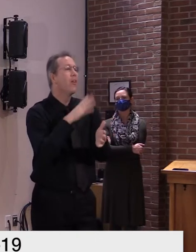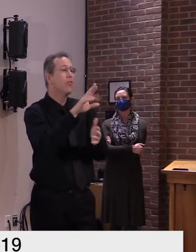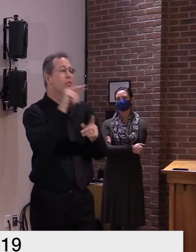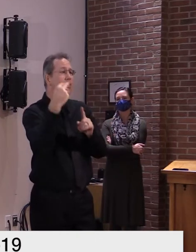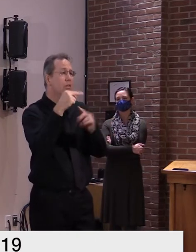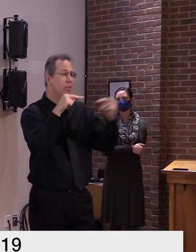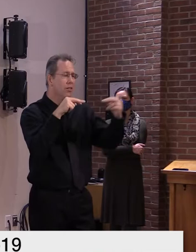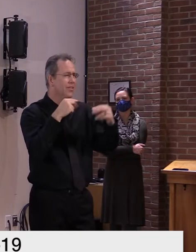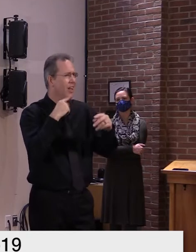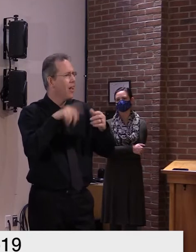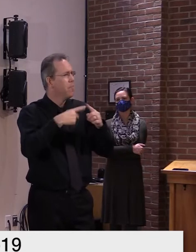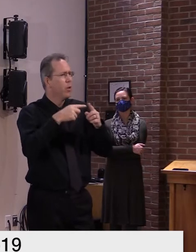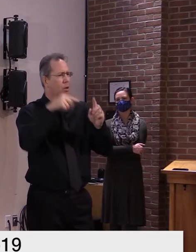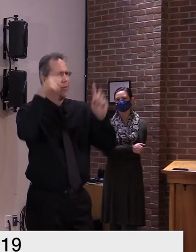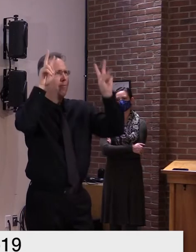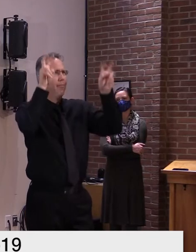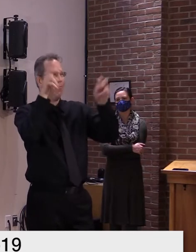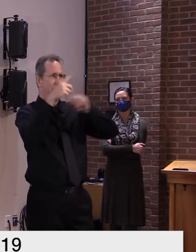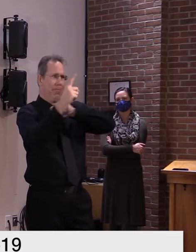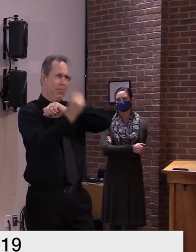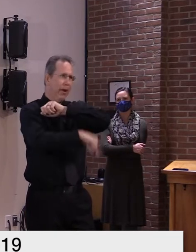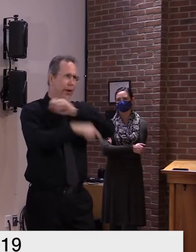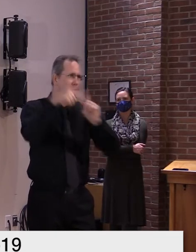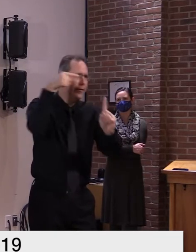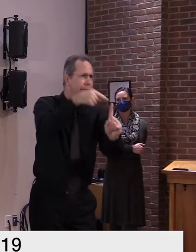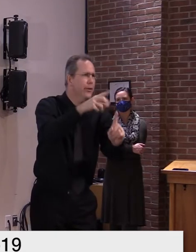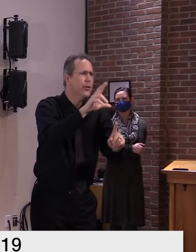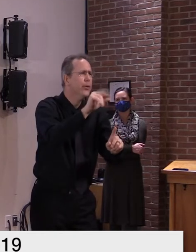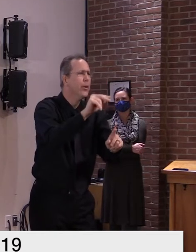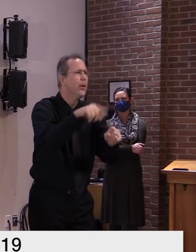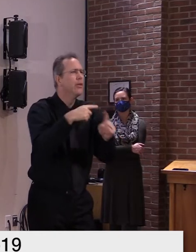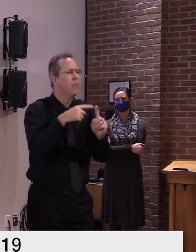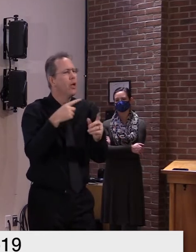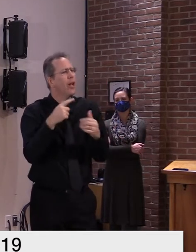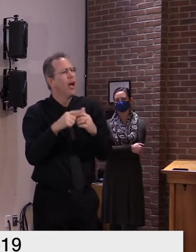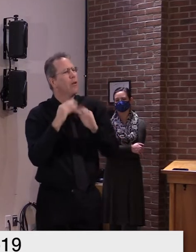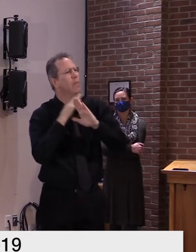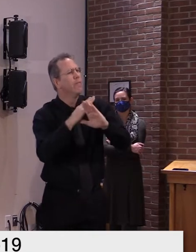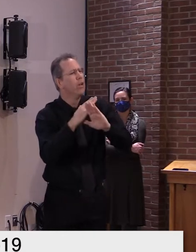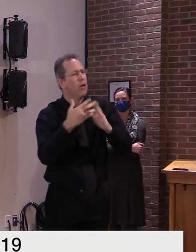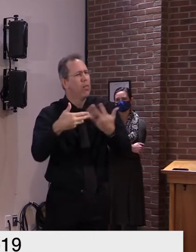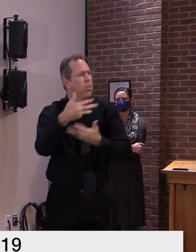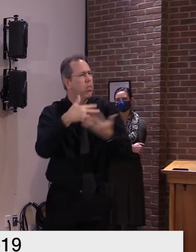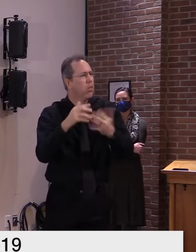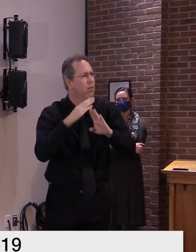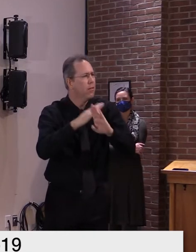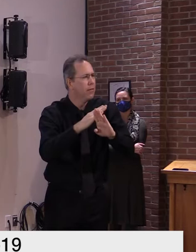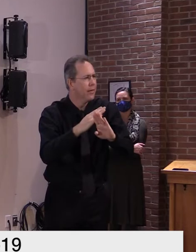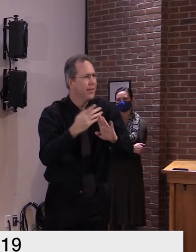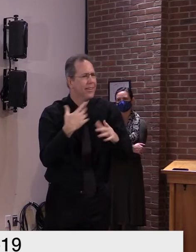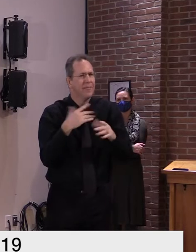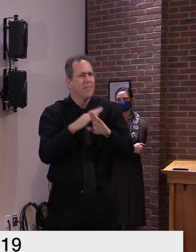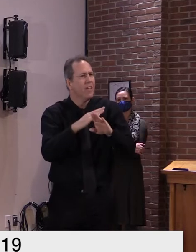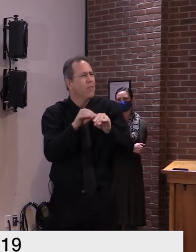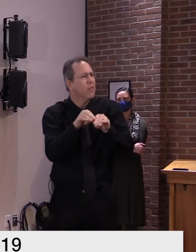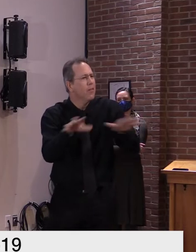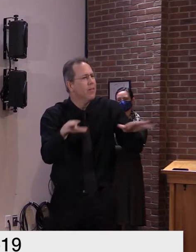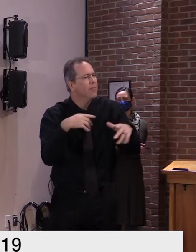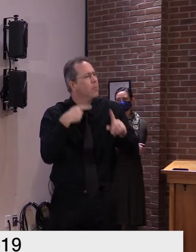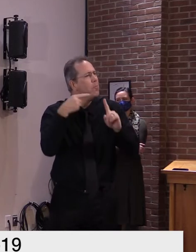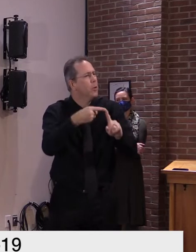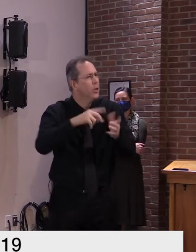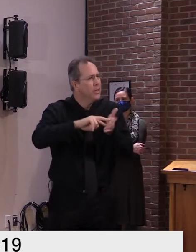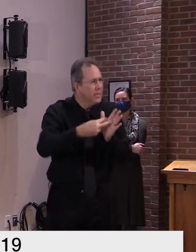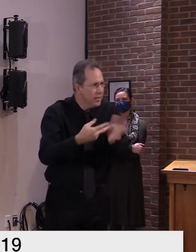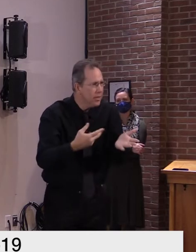and we see areas that give us more of the virus amongst the communities we have to take action and